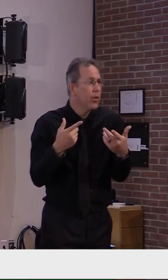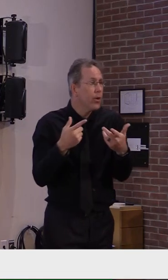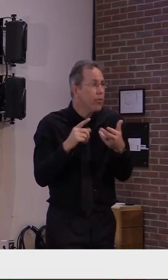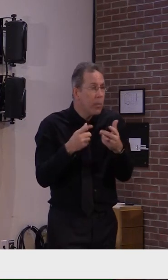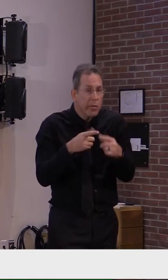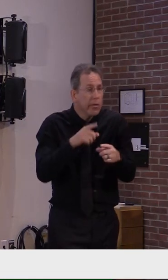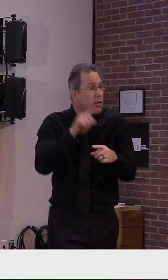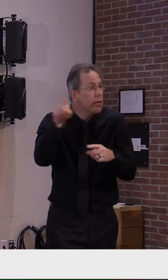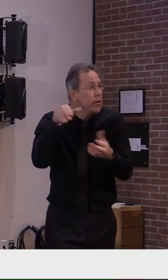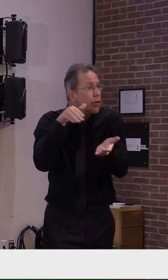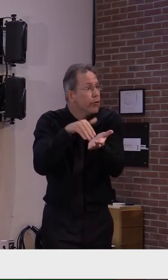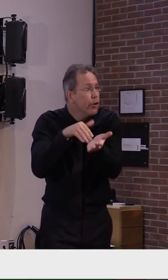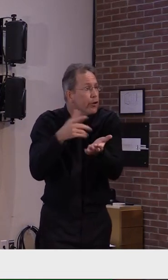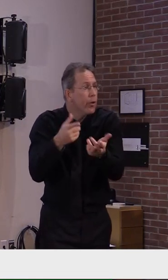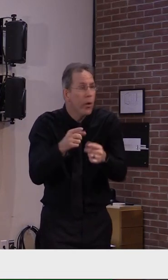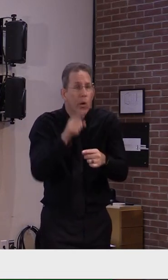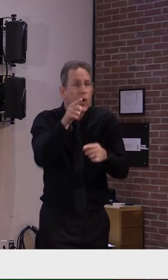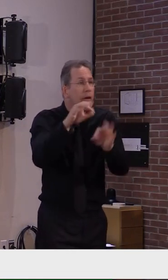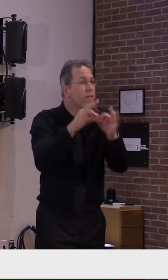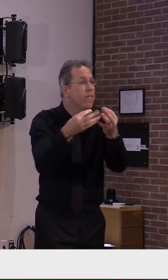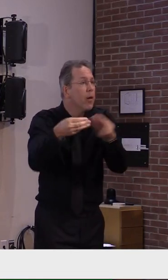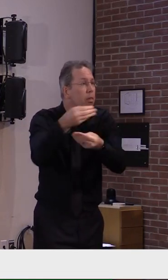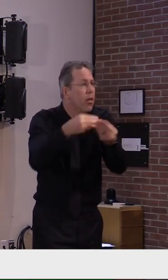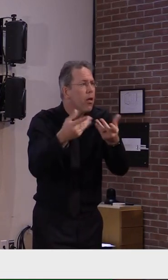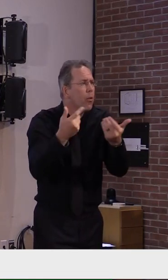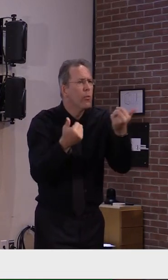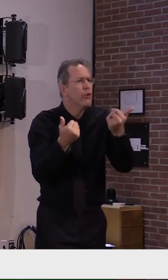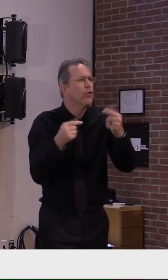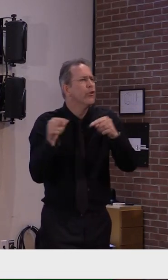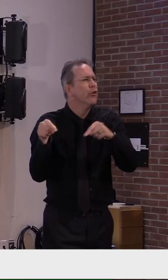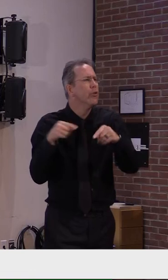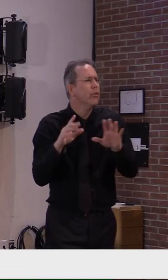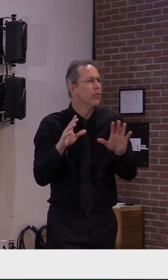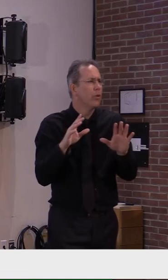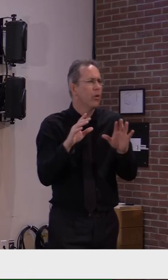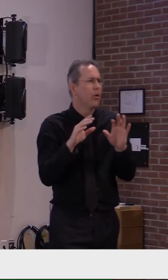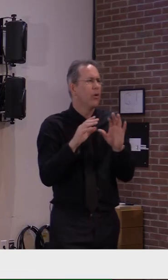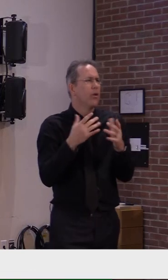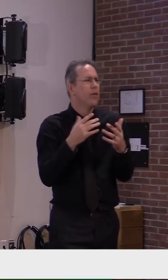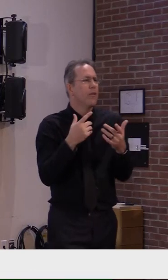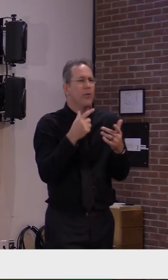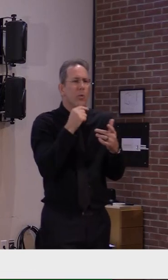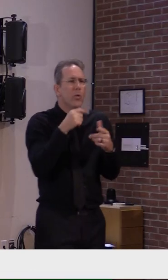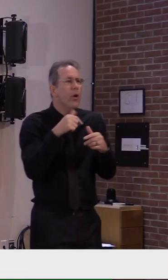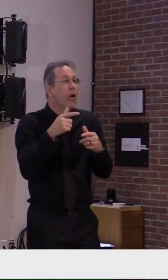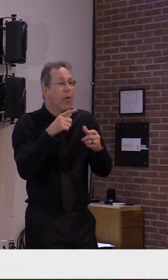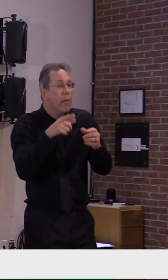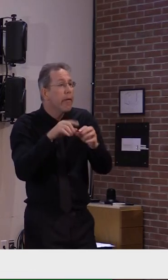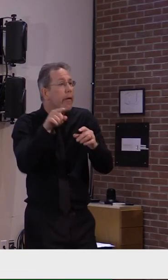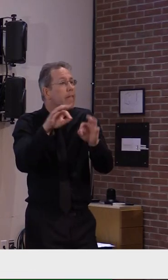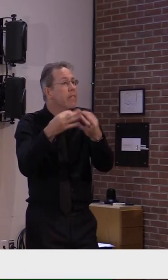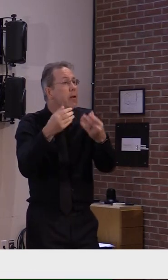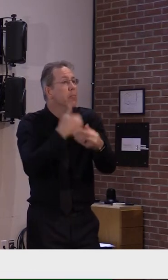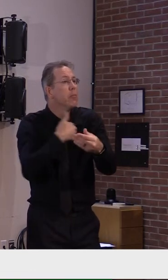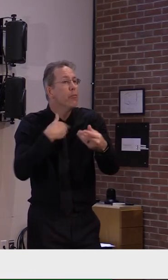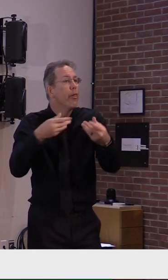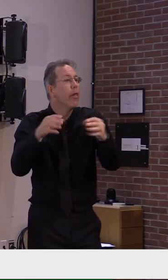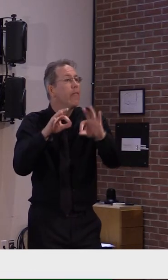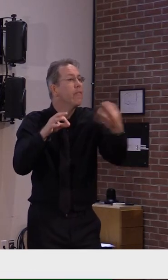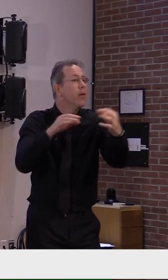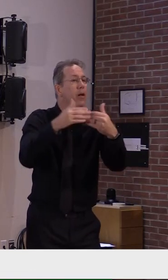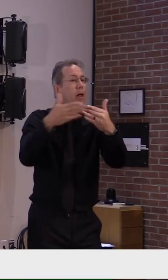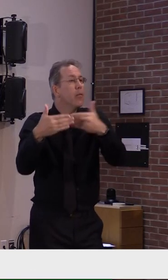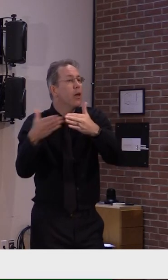life. They don't need to go to small gatherings at other households, admittedly. But again, they represent their community.